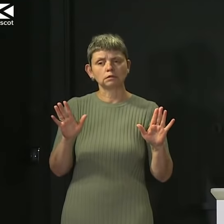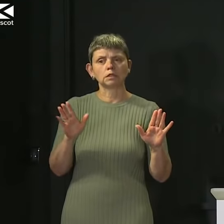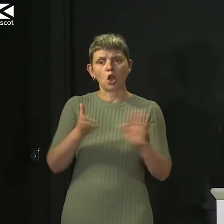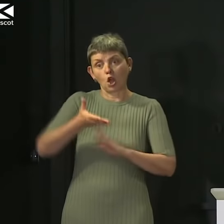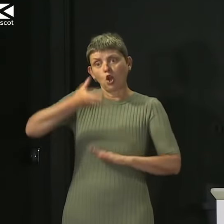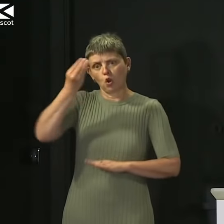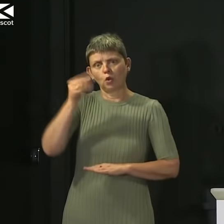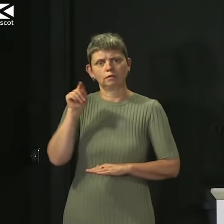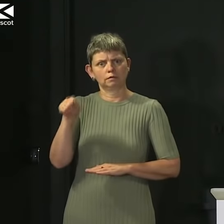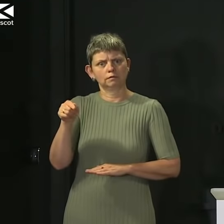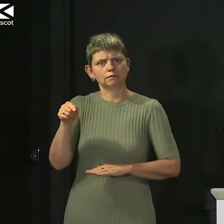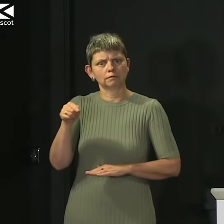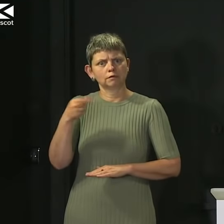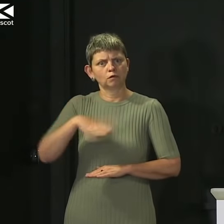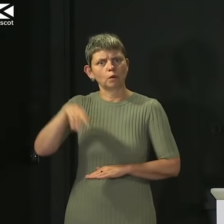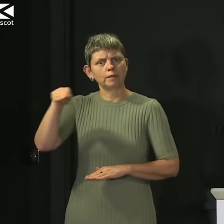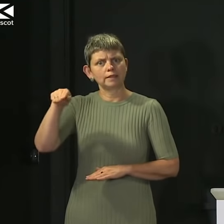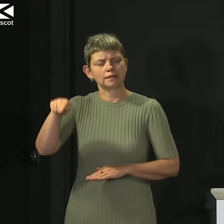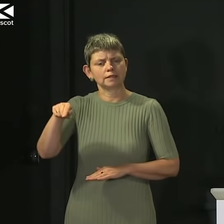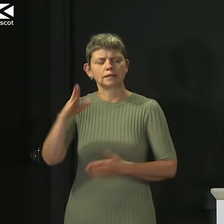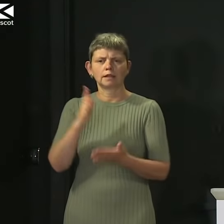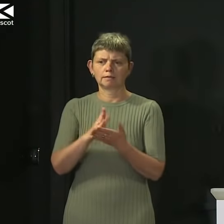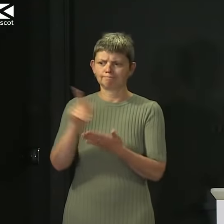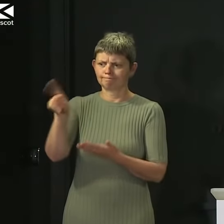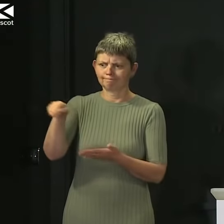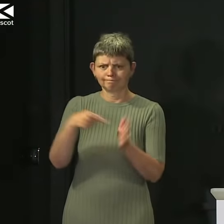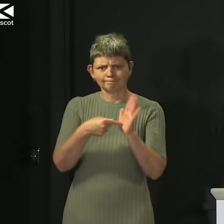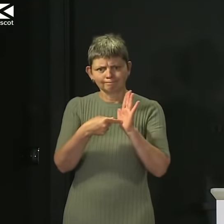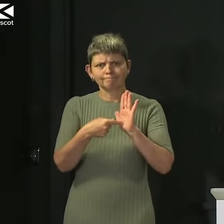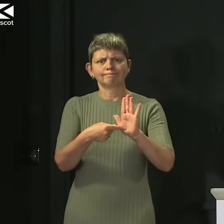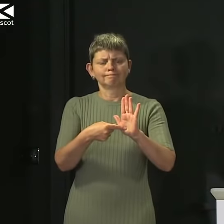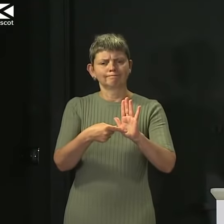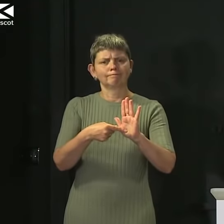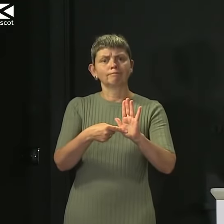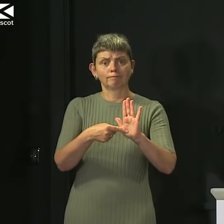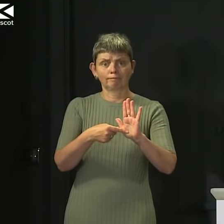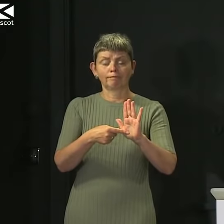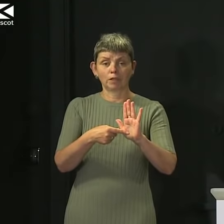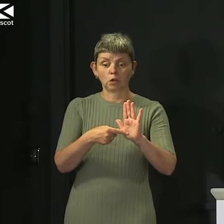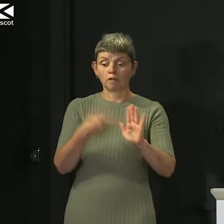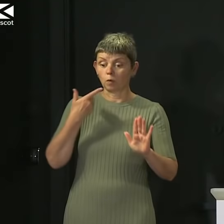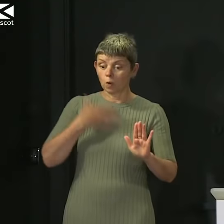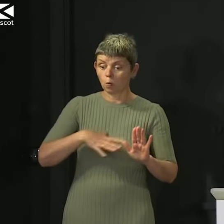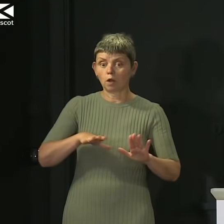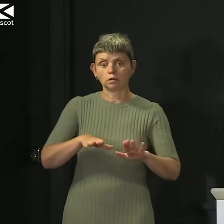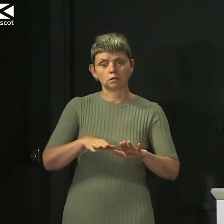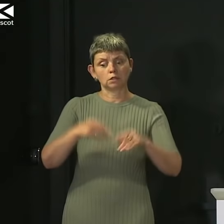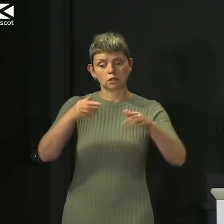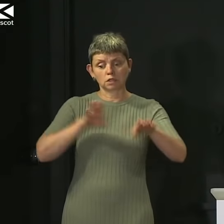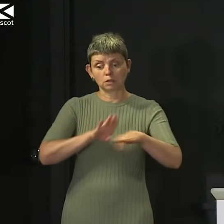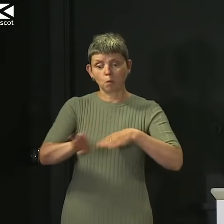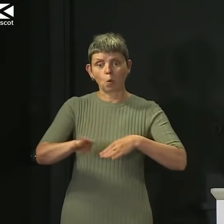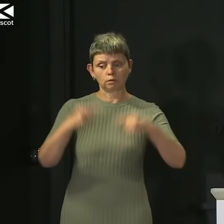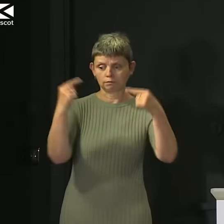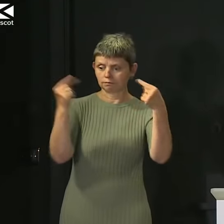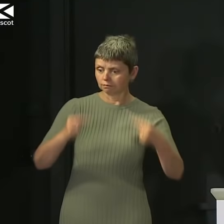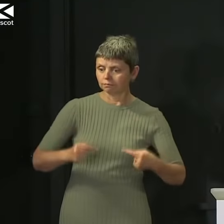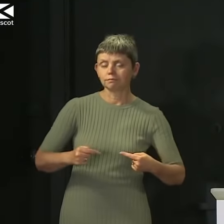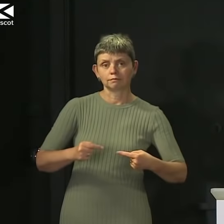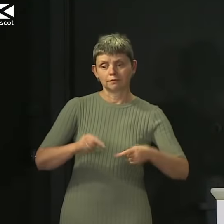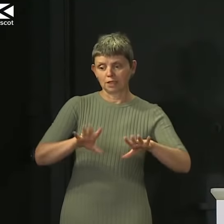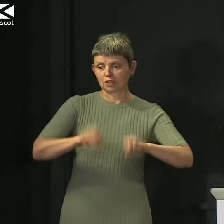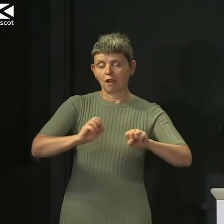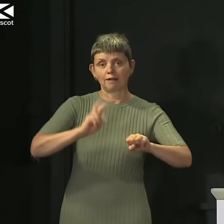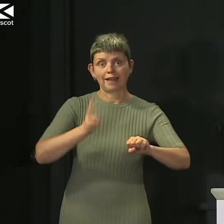the importance of this. The decision to allow competitive sport, elite competitive sport, to get up and running